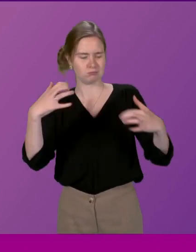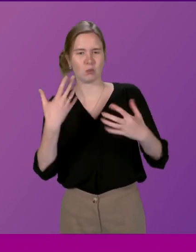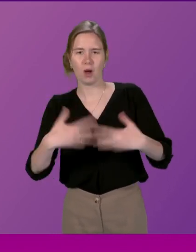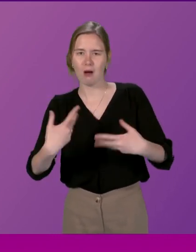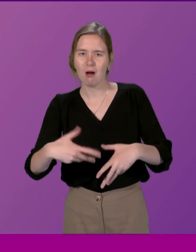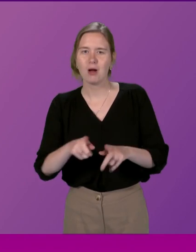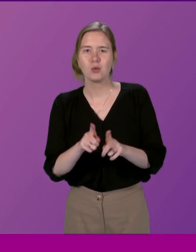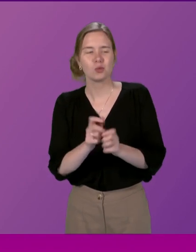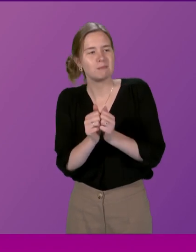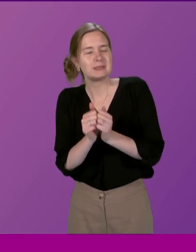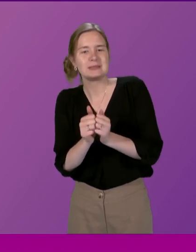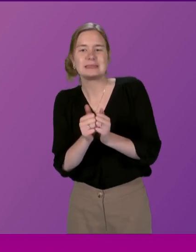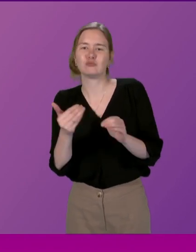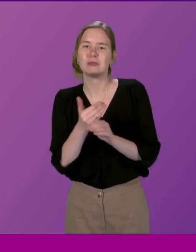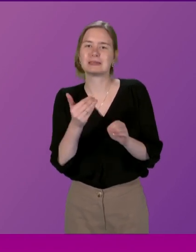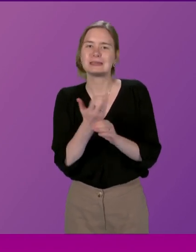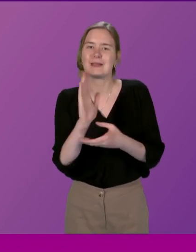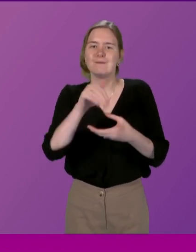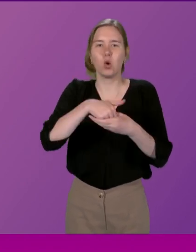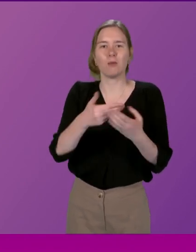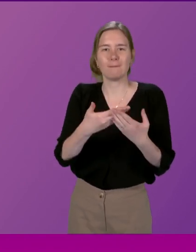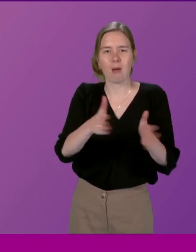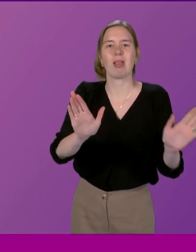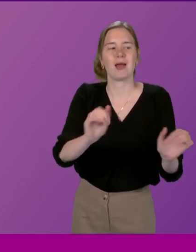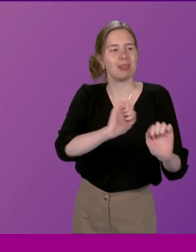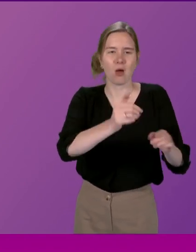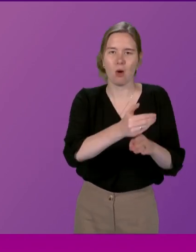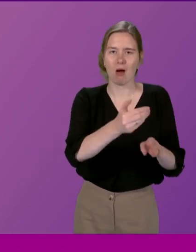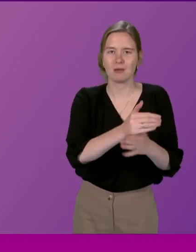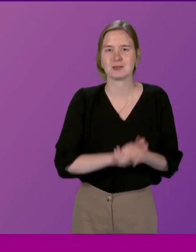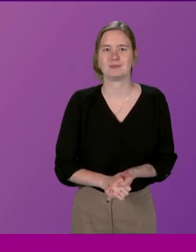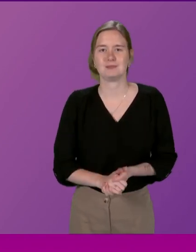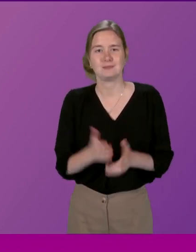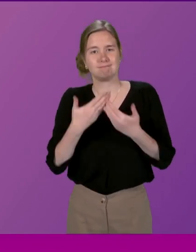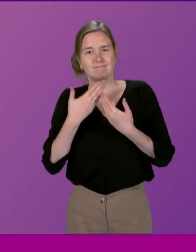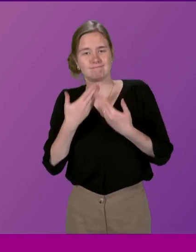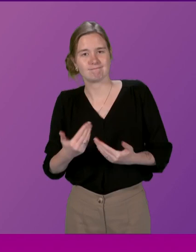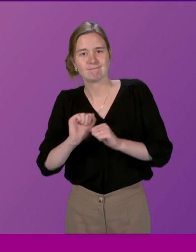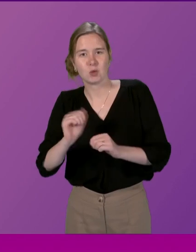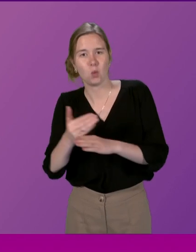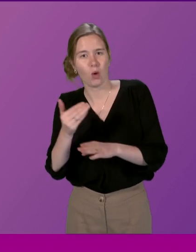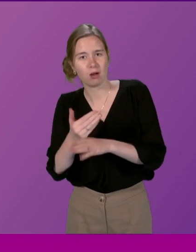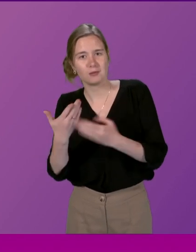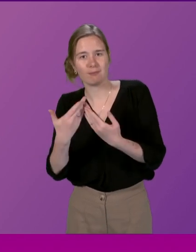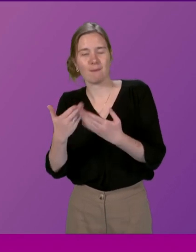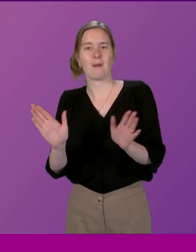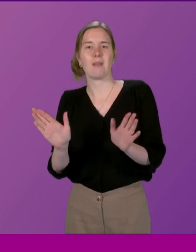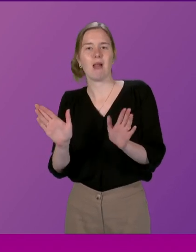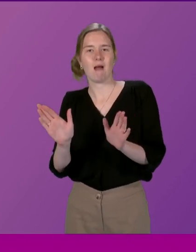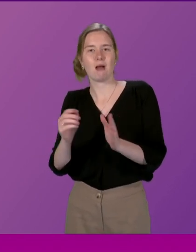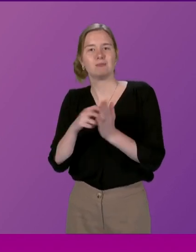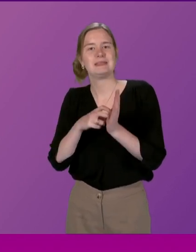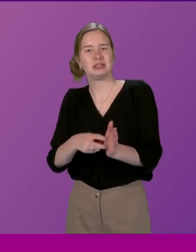will meaningfully and practically involve the public in its work. I commend the approach the committee has taken to this public participation inquiry.